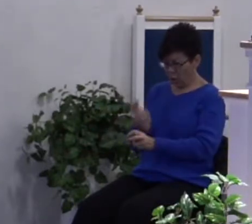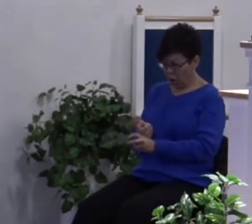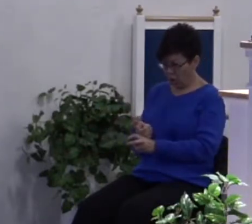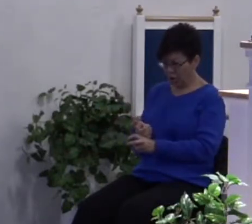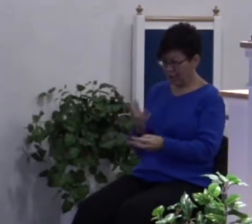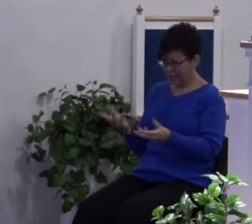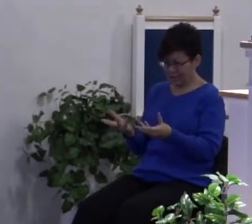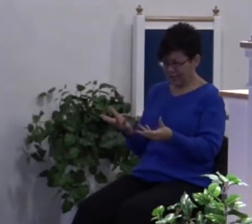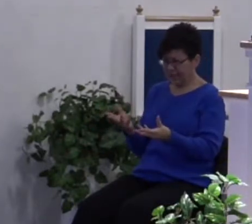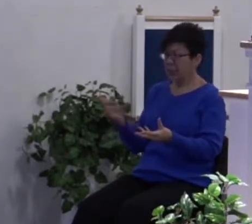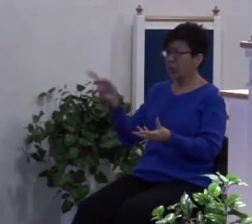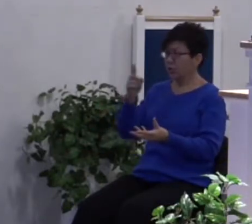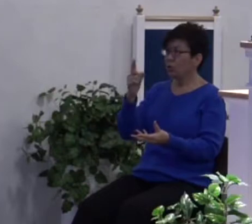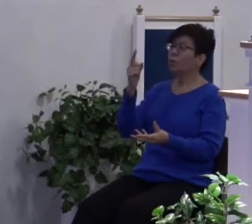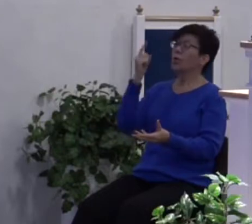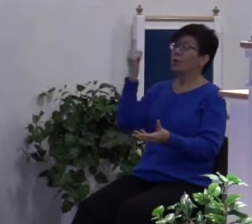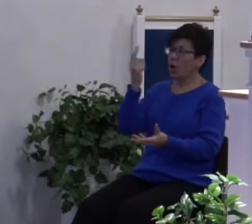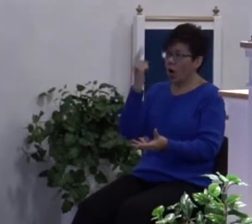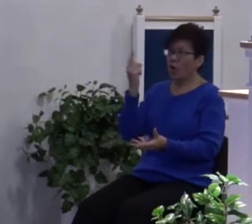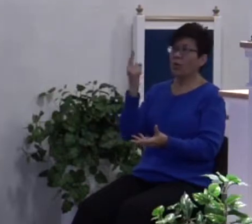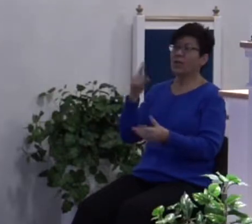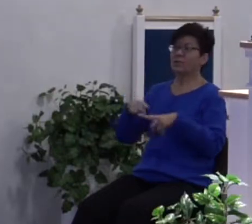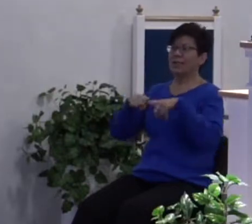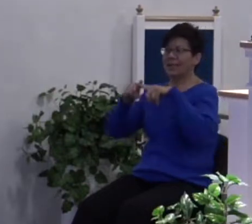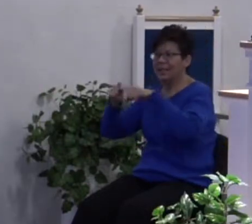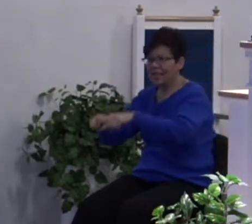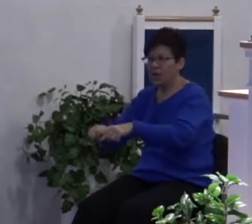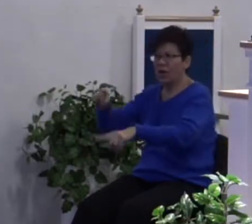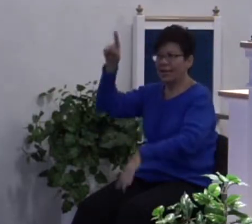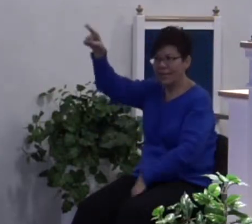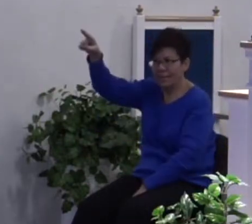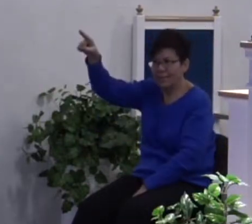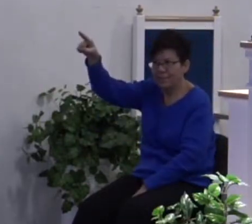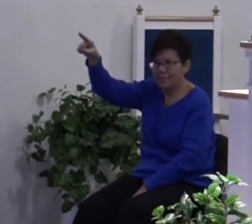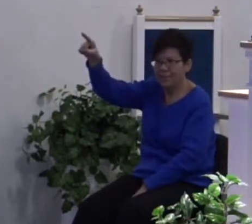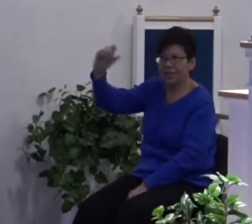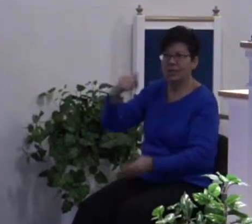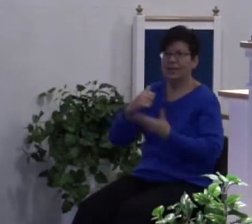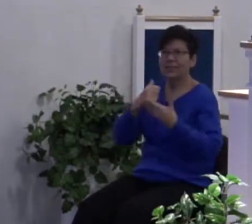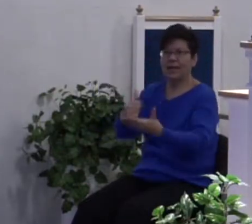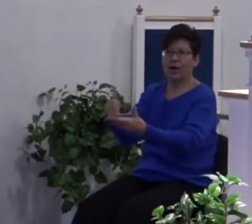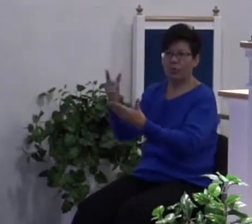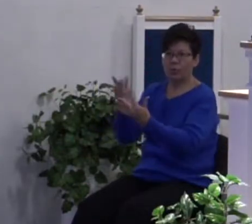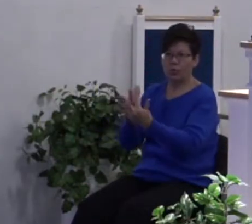you will always be able to lean on him to help you through those situations.